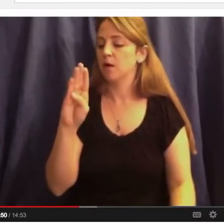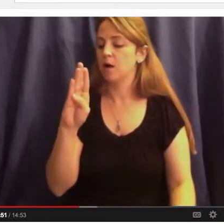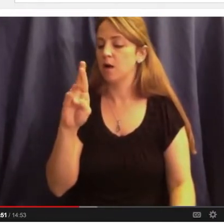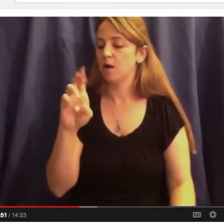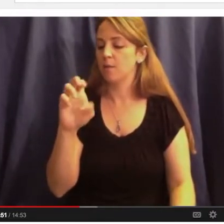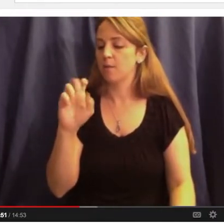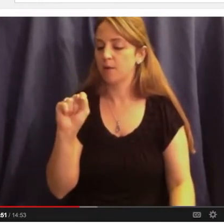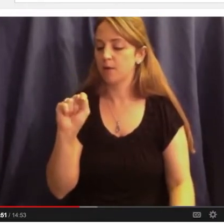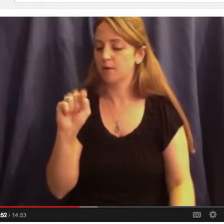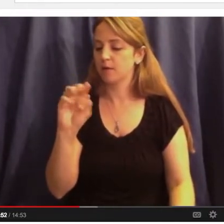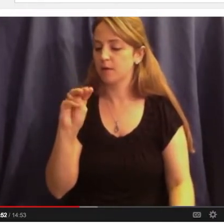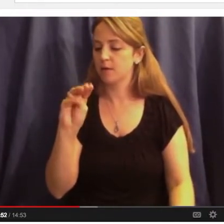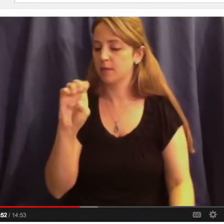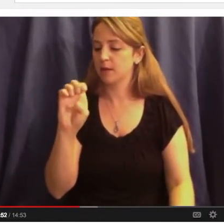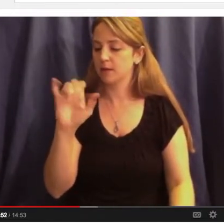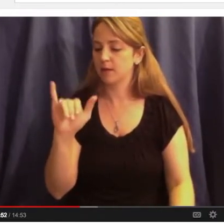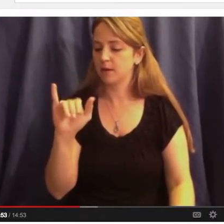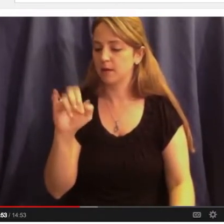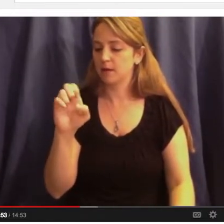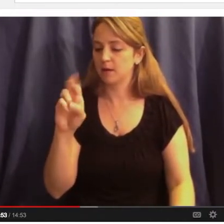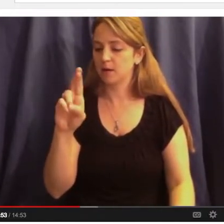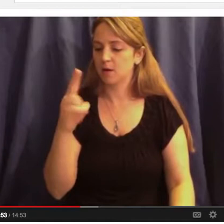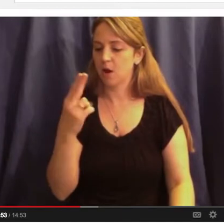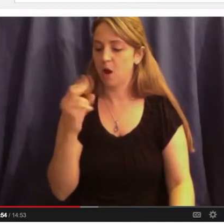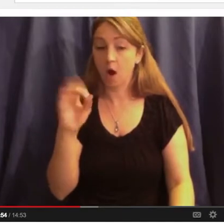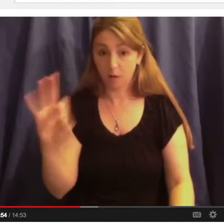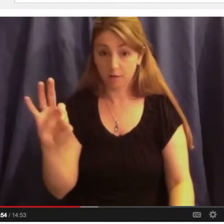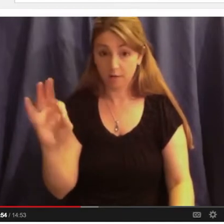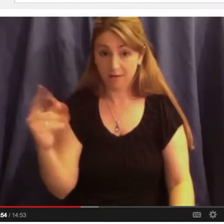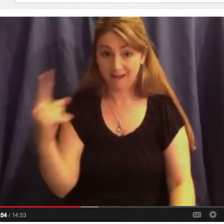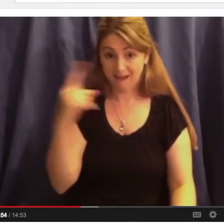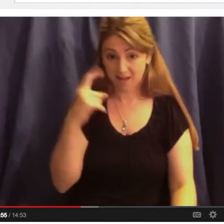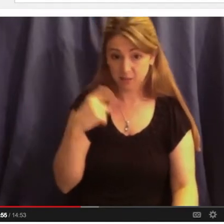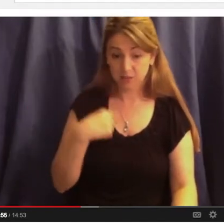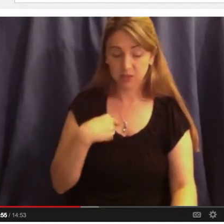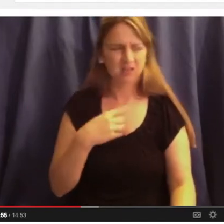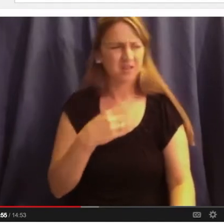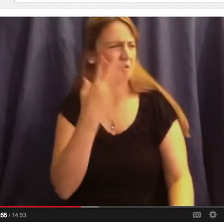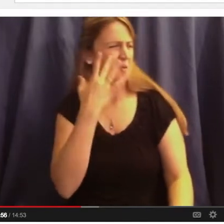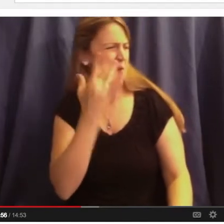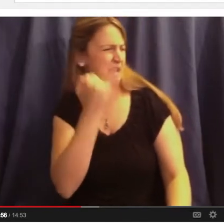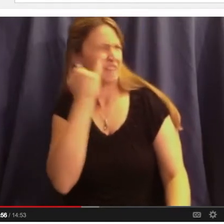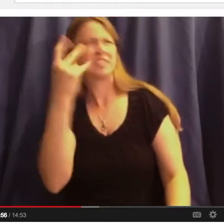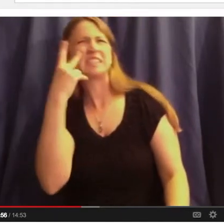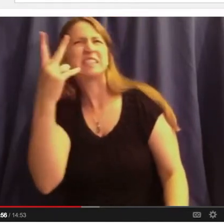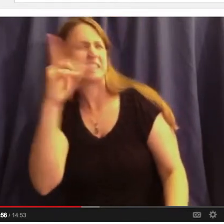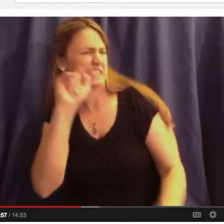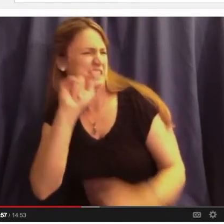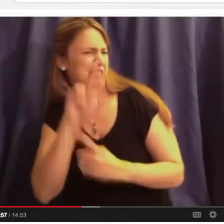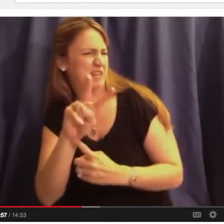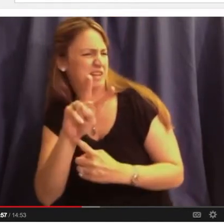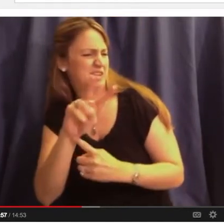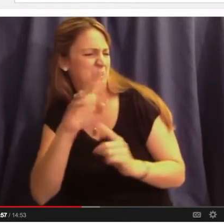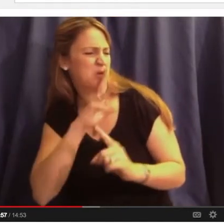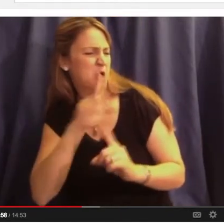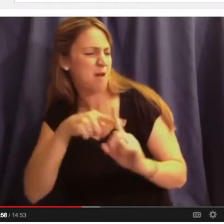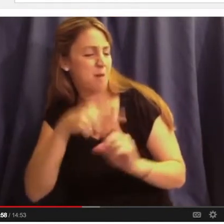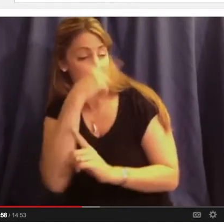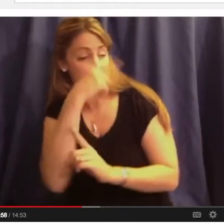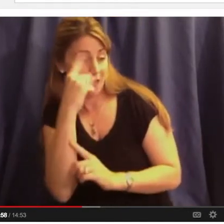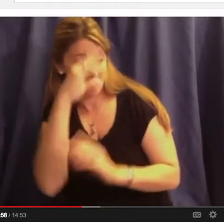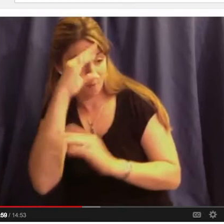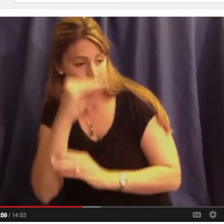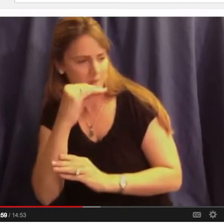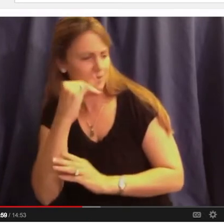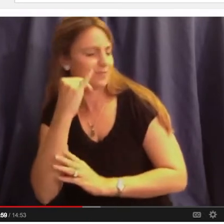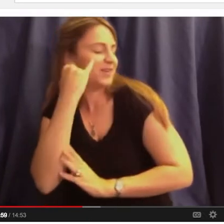and Jane Meyerhoff, philanthropist, said, we'd like to help. Robert Meyerhoff said, why is it that everything I see on TV about black boys, if it's not about basketball, is not